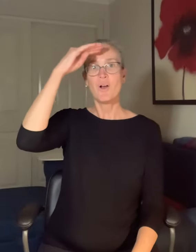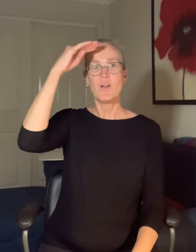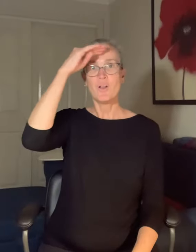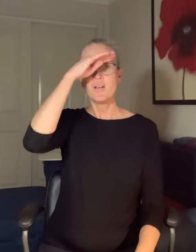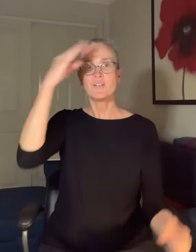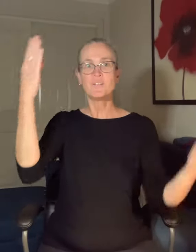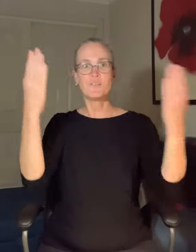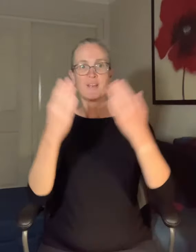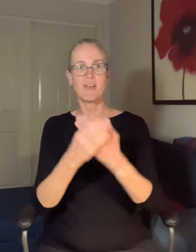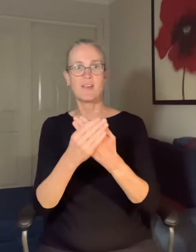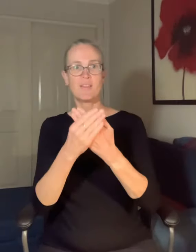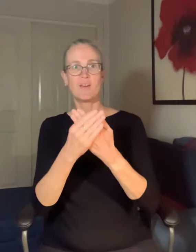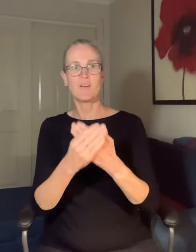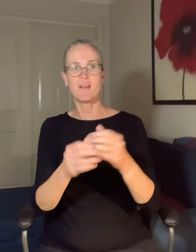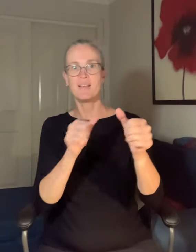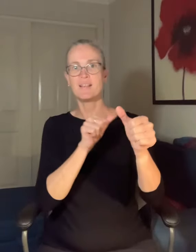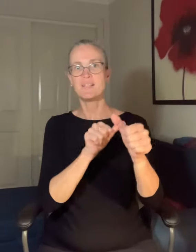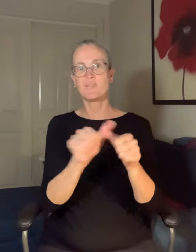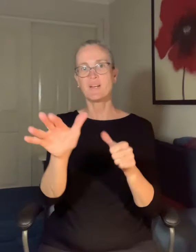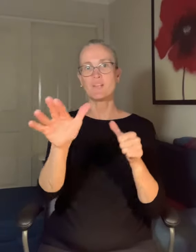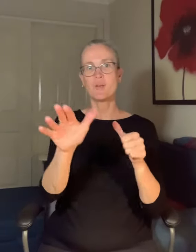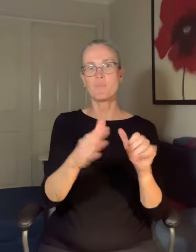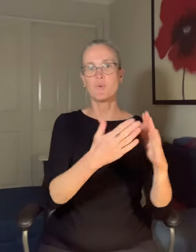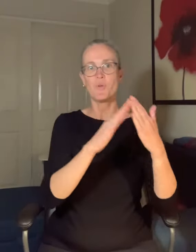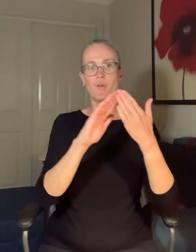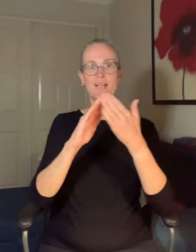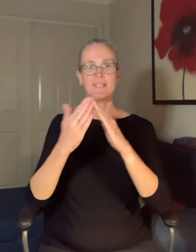blended together in this great community.